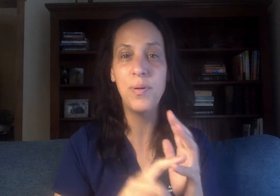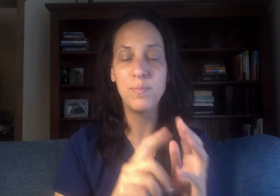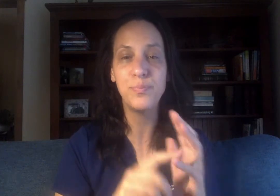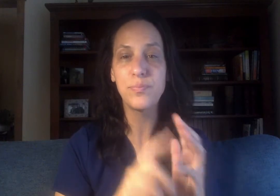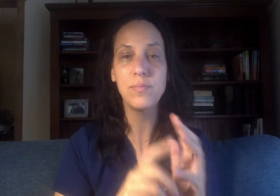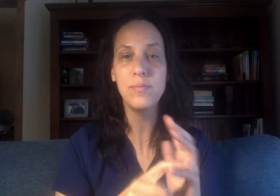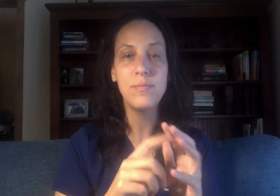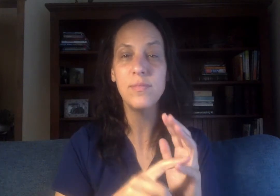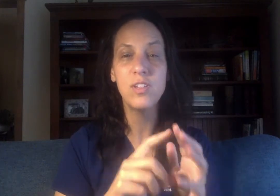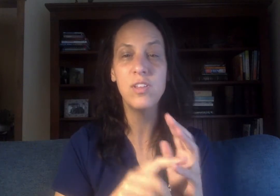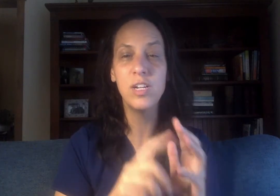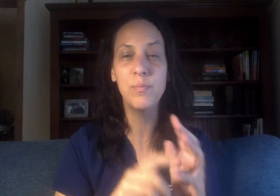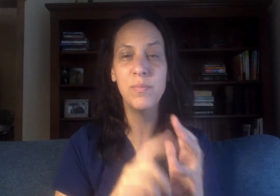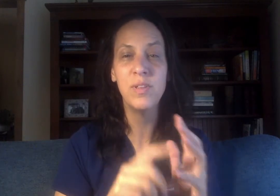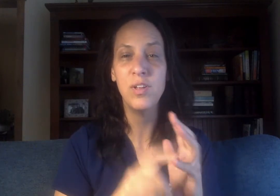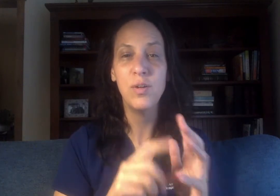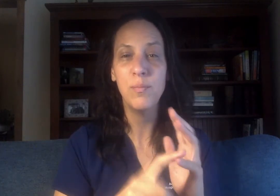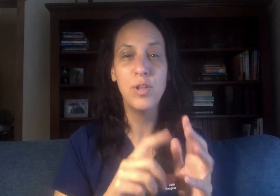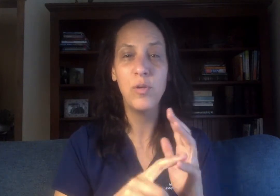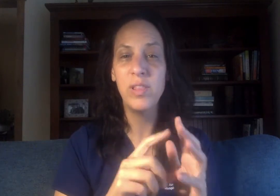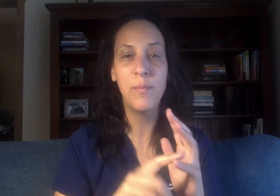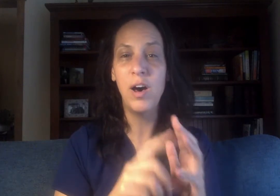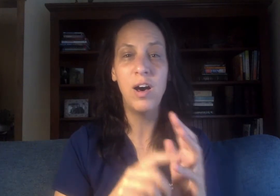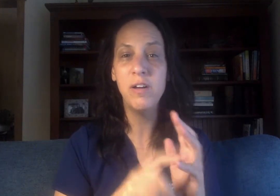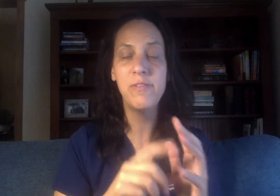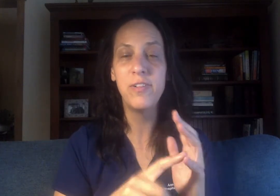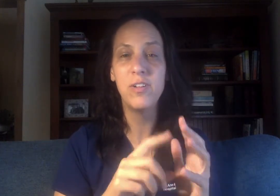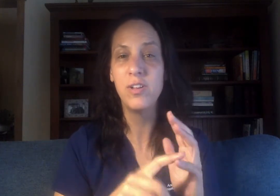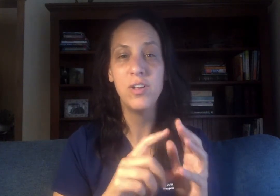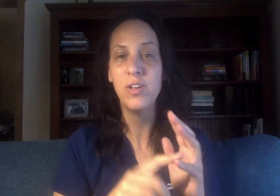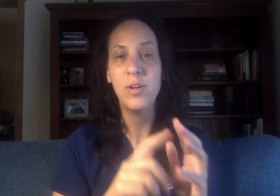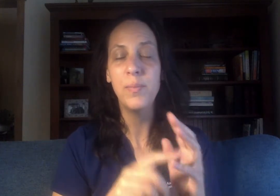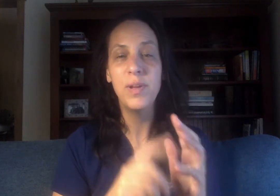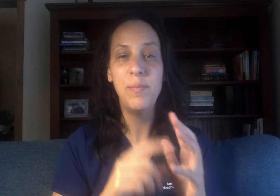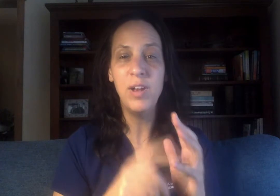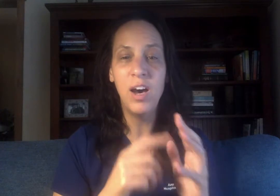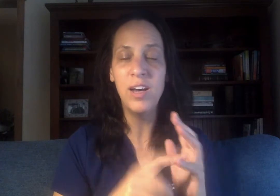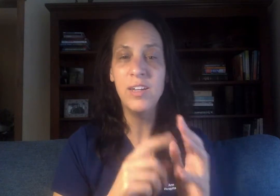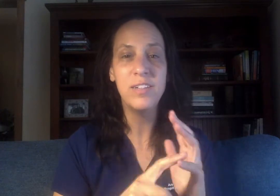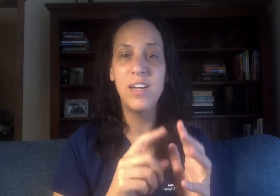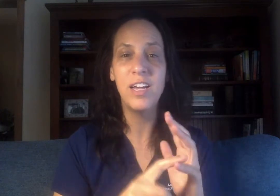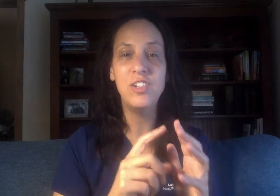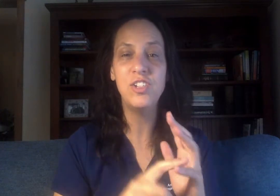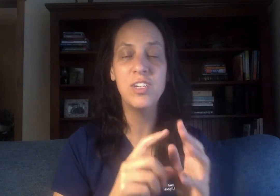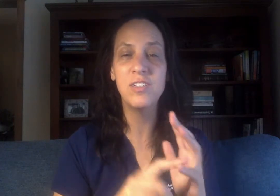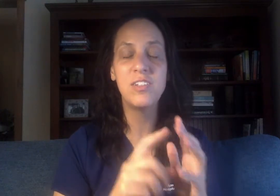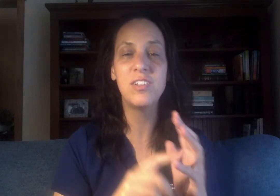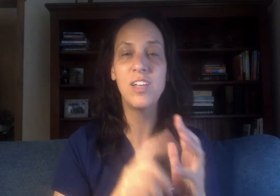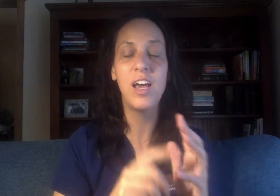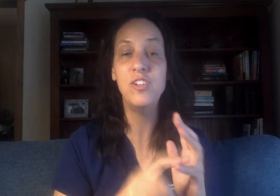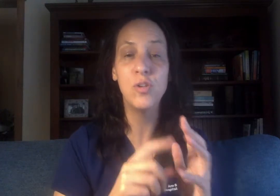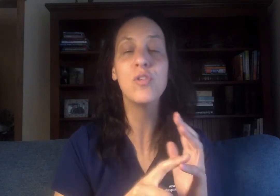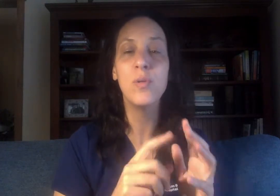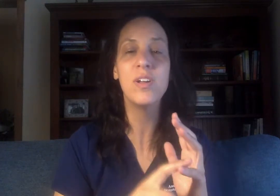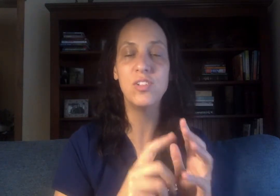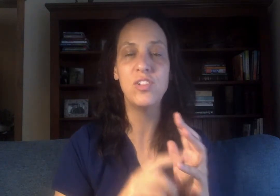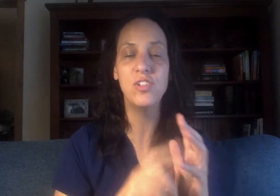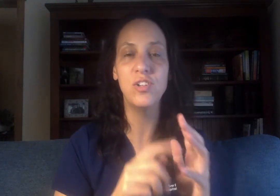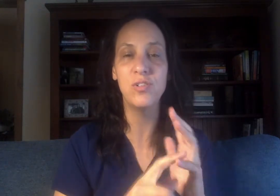that I'm blowing them off but I'm not I just I don't know what else to do